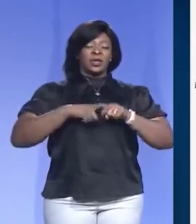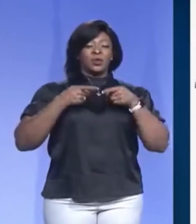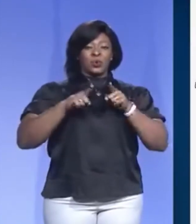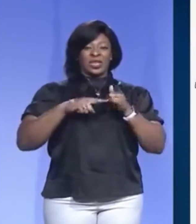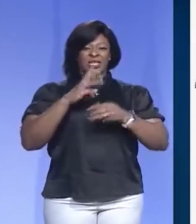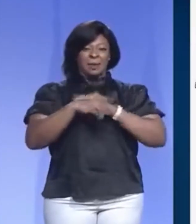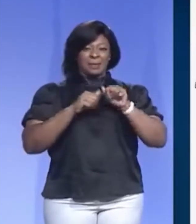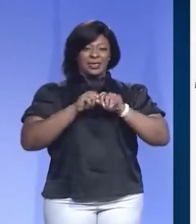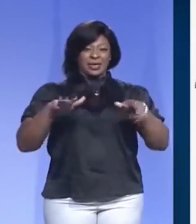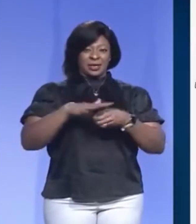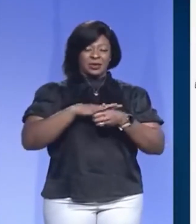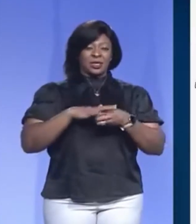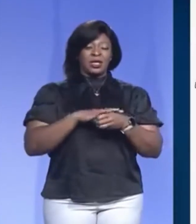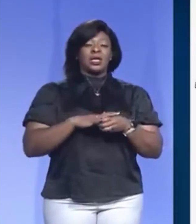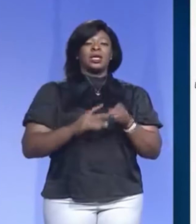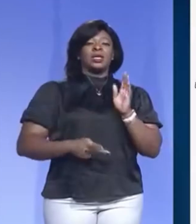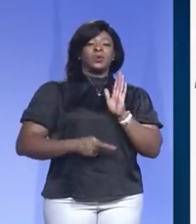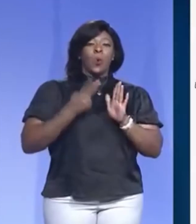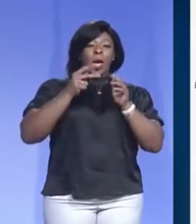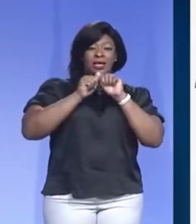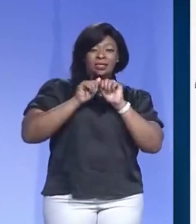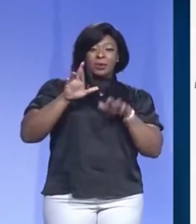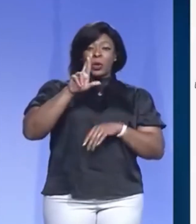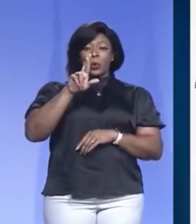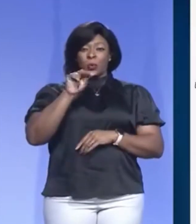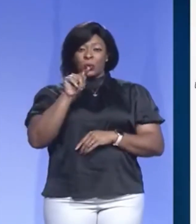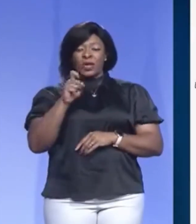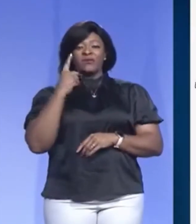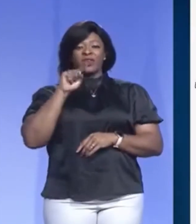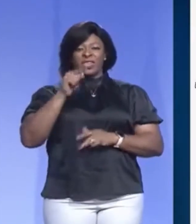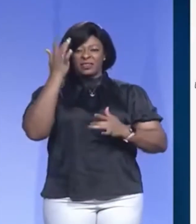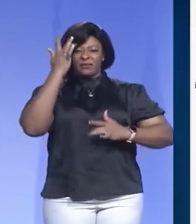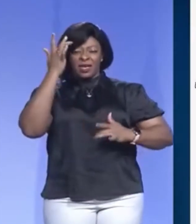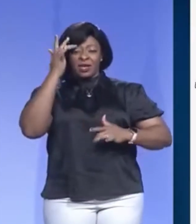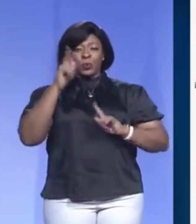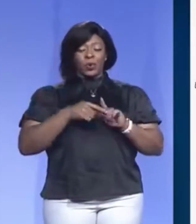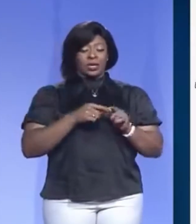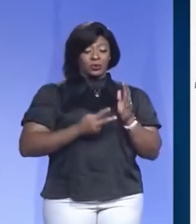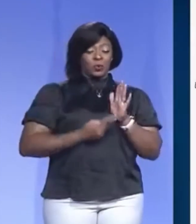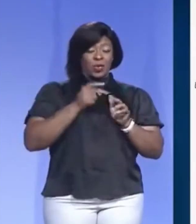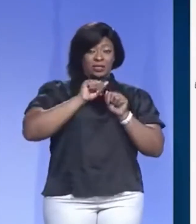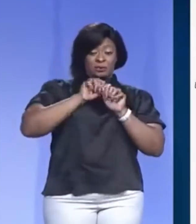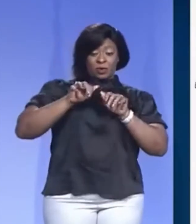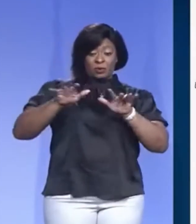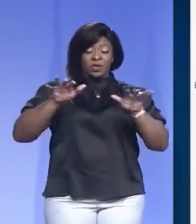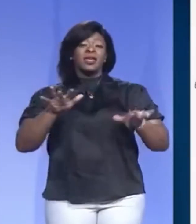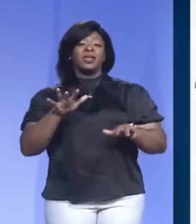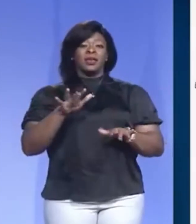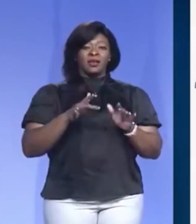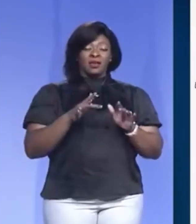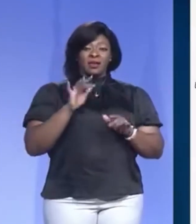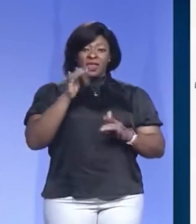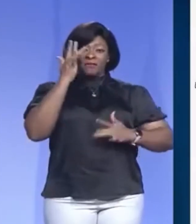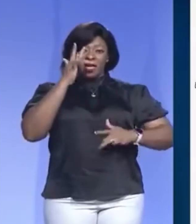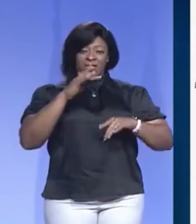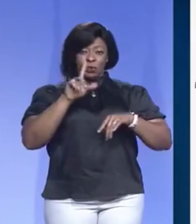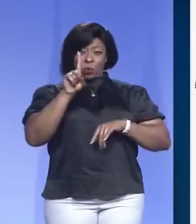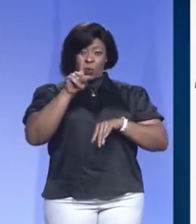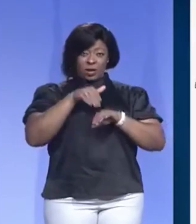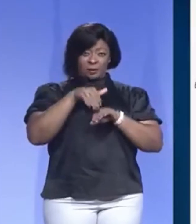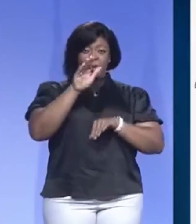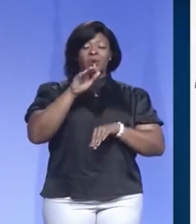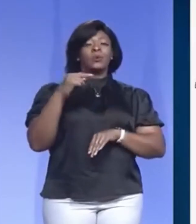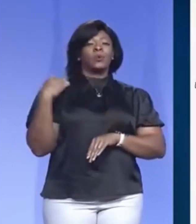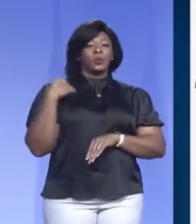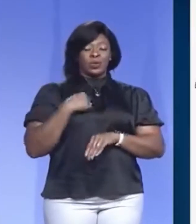epidemic is the reproductive rate of the virus and whenever the reproductive rate of the virus is above one we